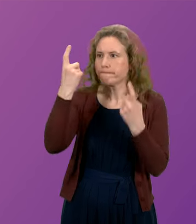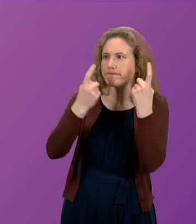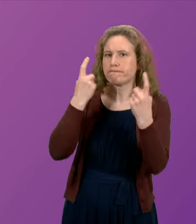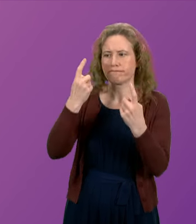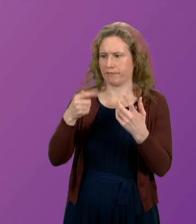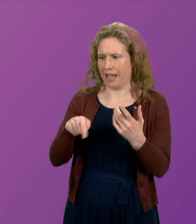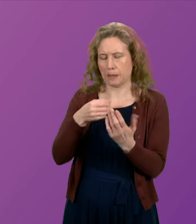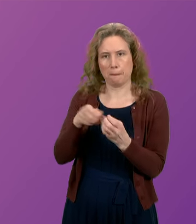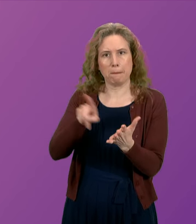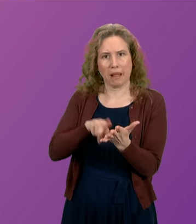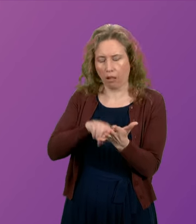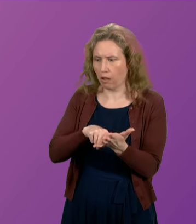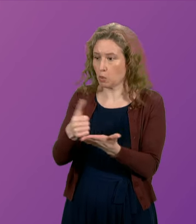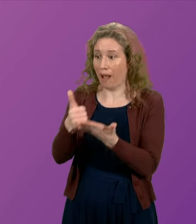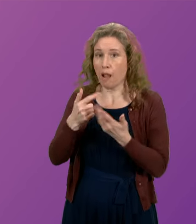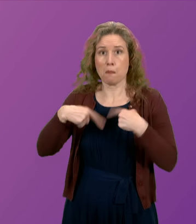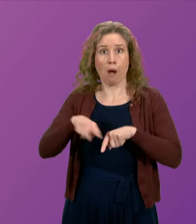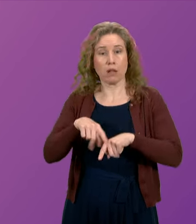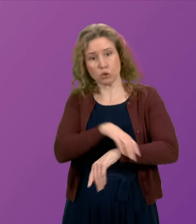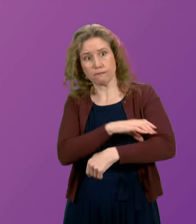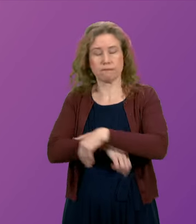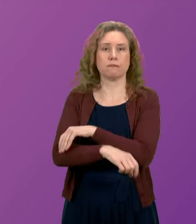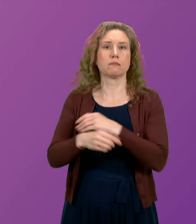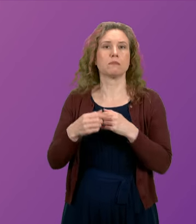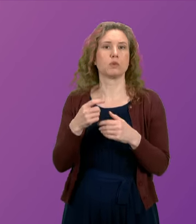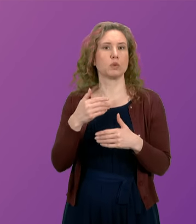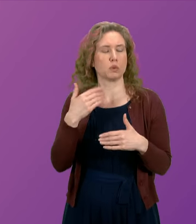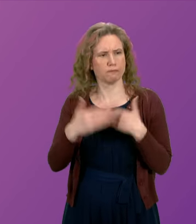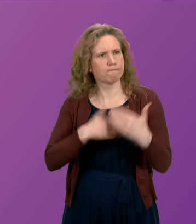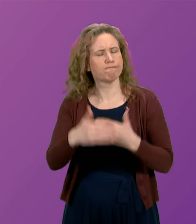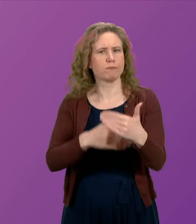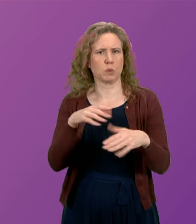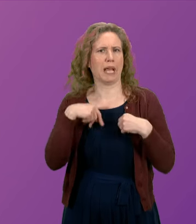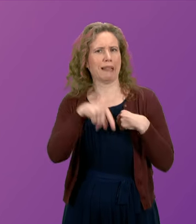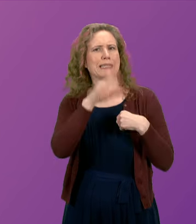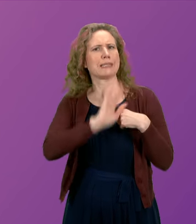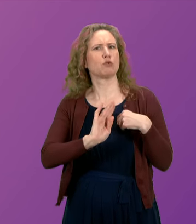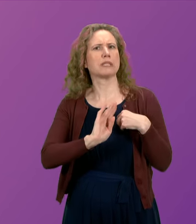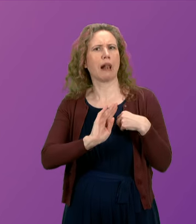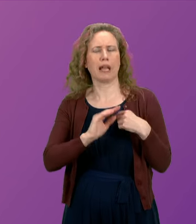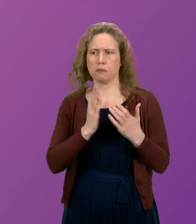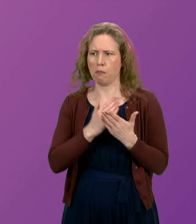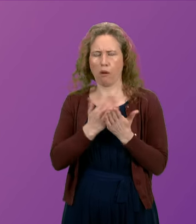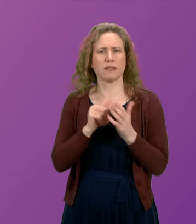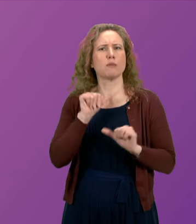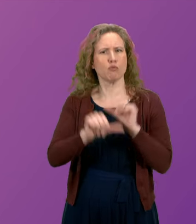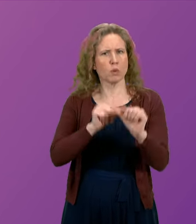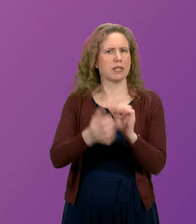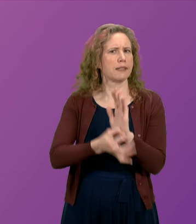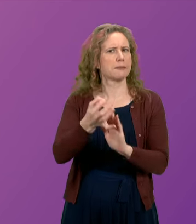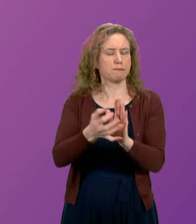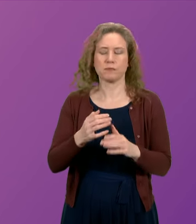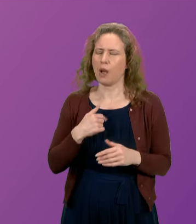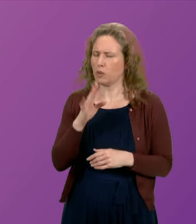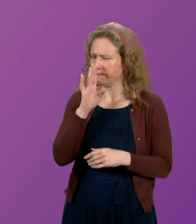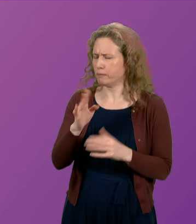of that bill that will help us in the efforts that we take forward to be taken seriously as part of the process. I would say